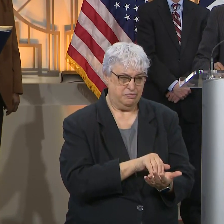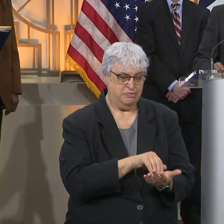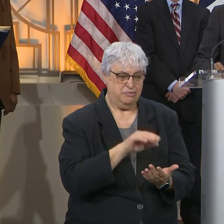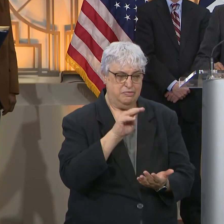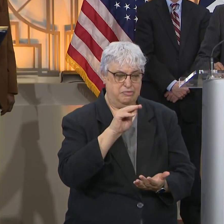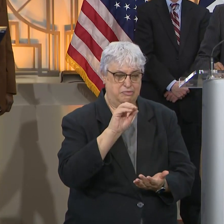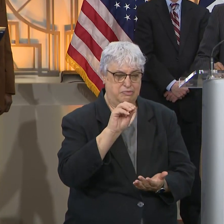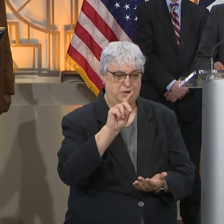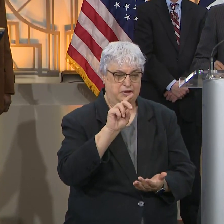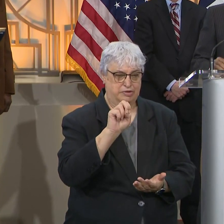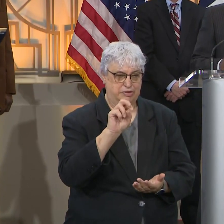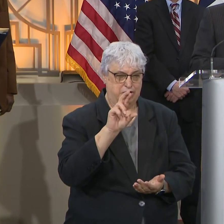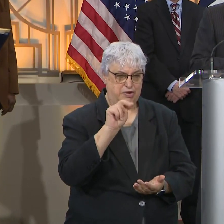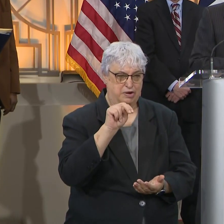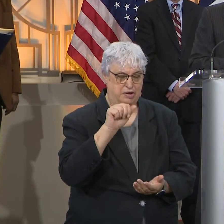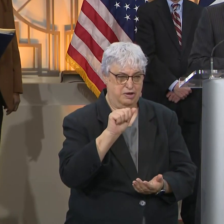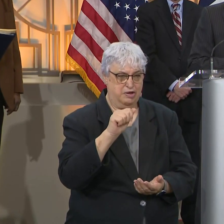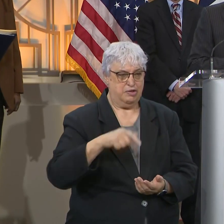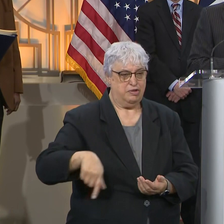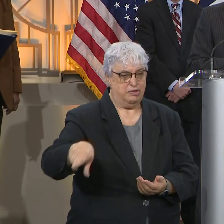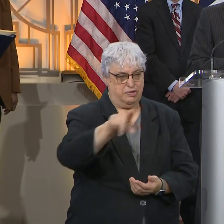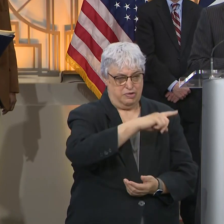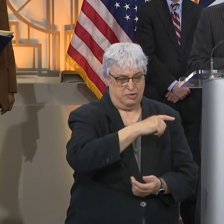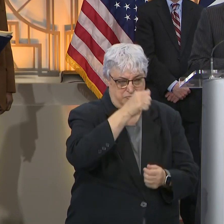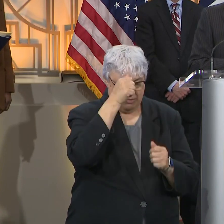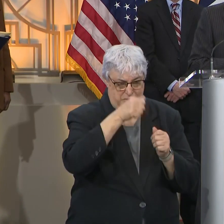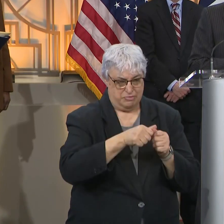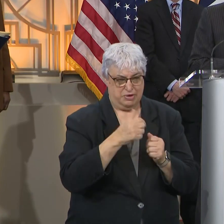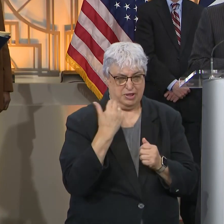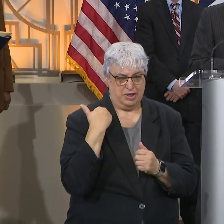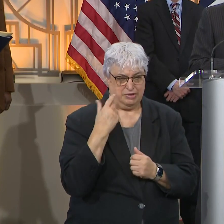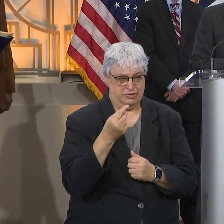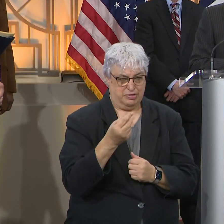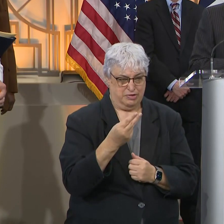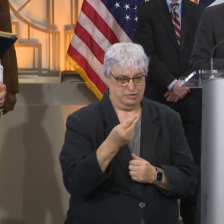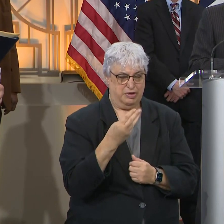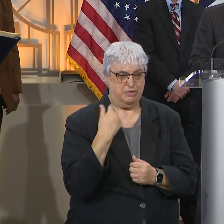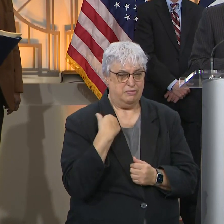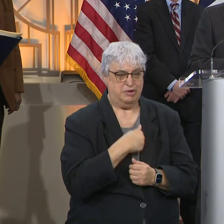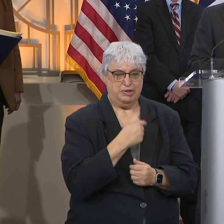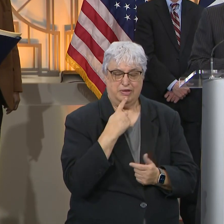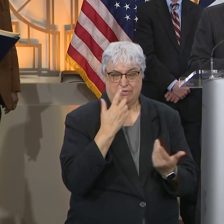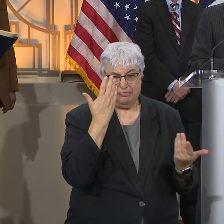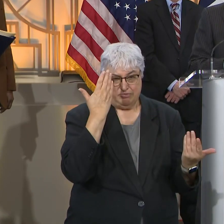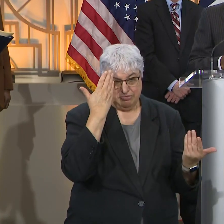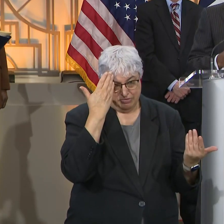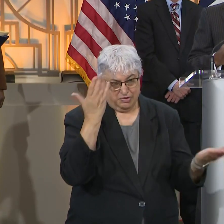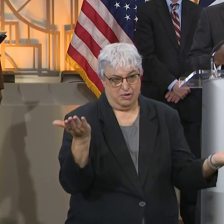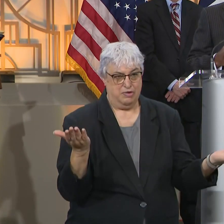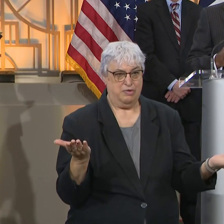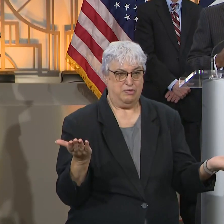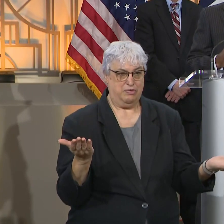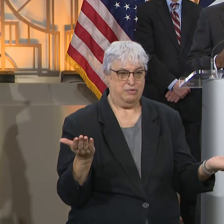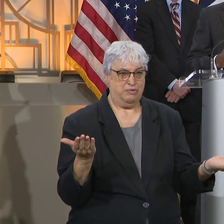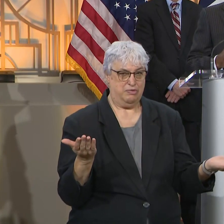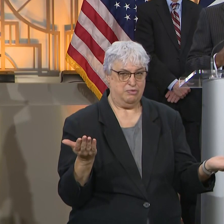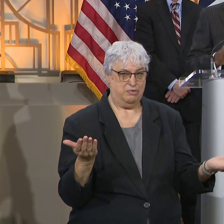Moderna vaccine. If you can recall when we met on Thursday we said that we did not know whether or